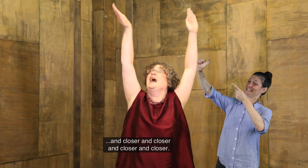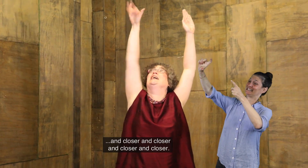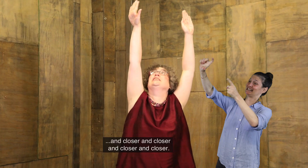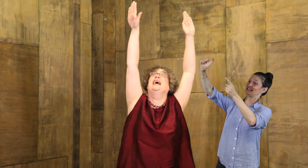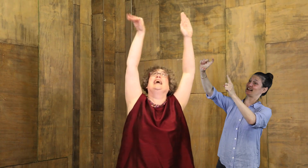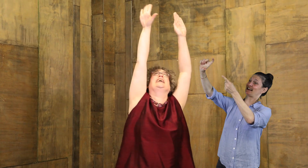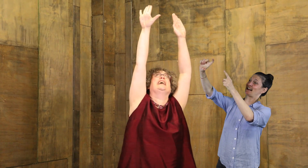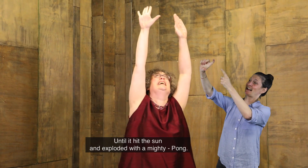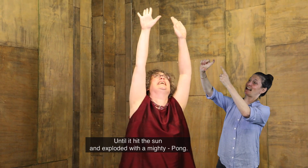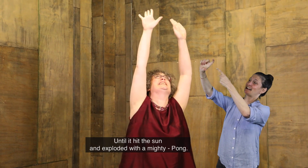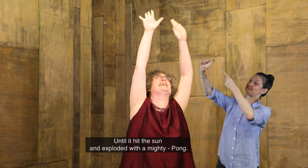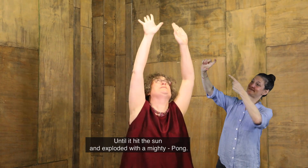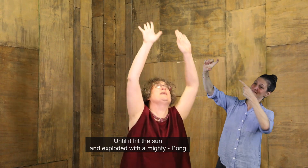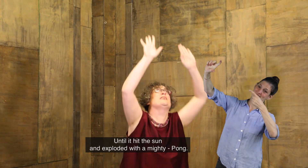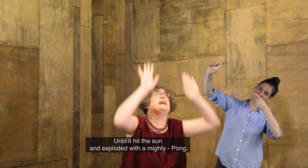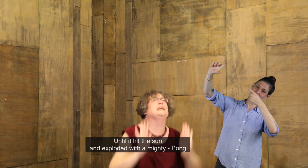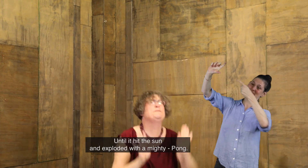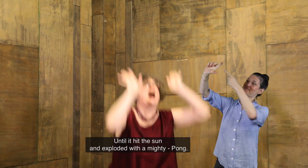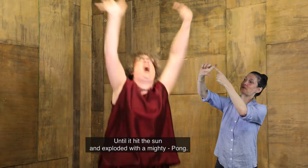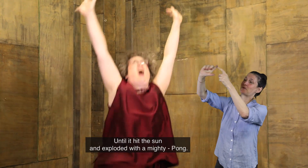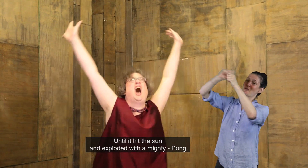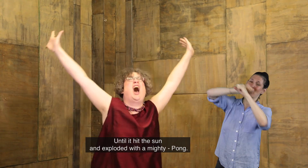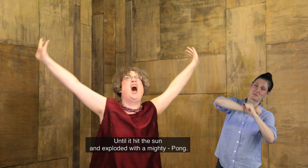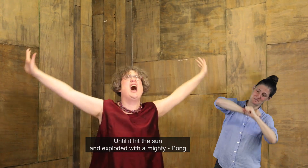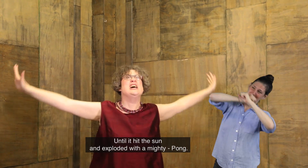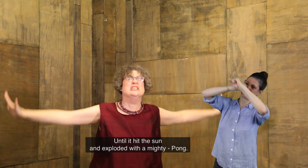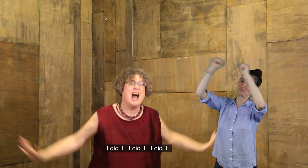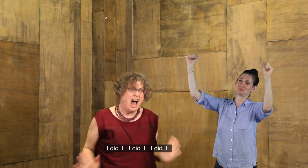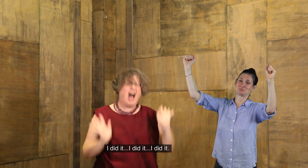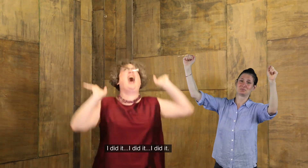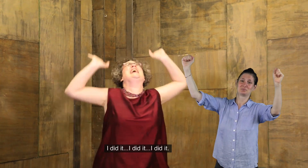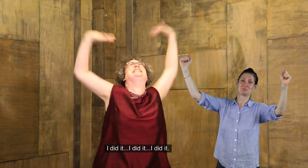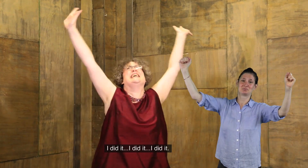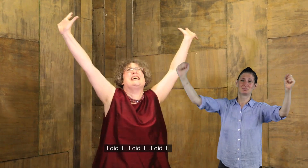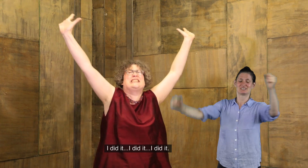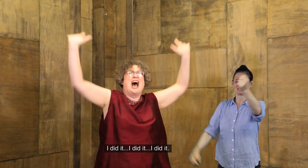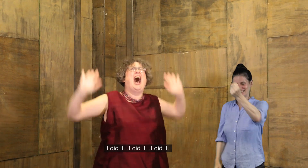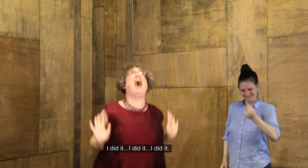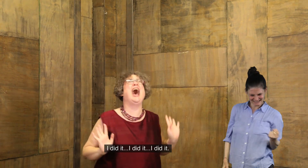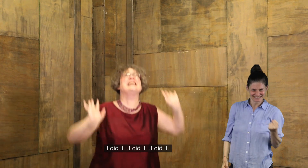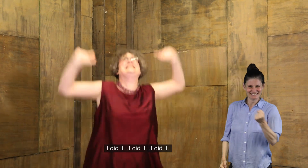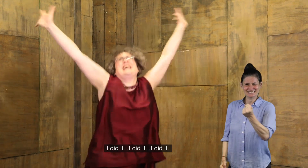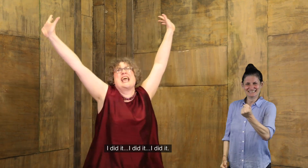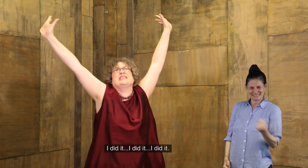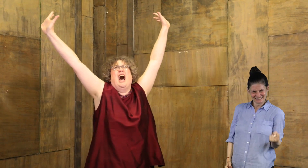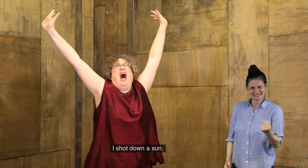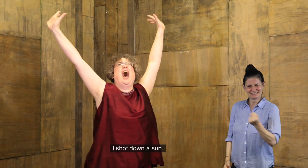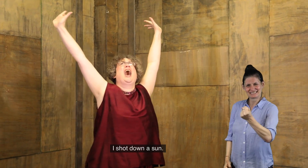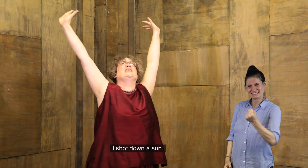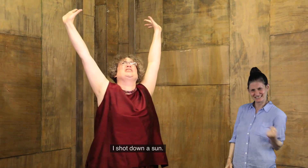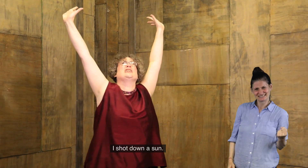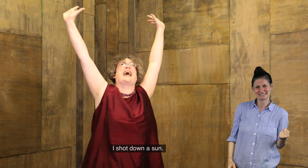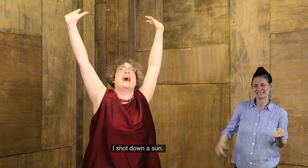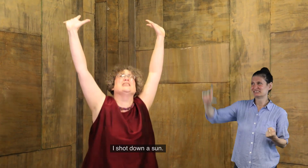and closer, and closer, and closer, and and closer, the sun exploded with a mighty palm. I did it. I did it.